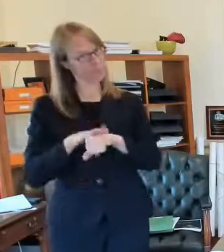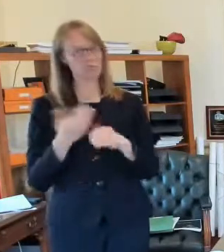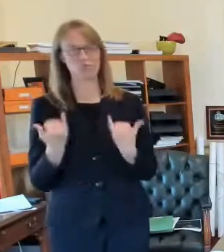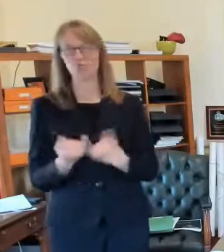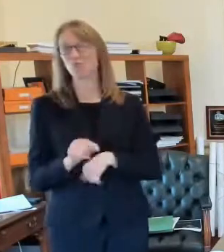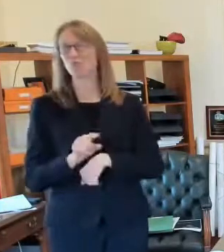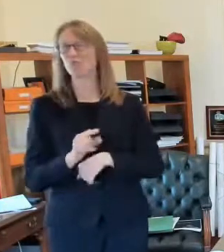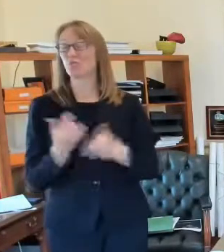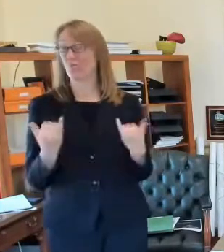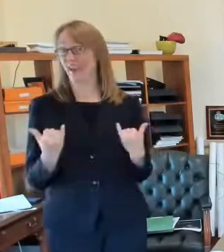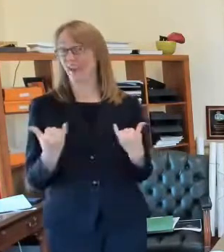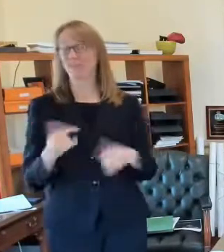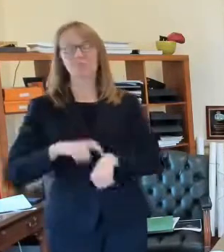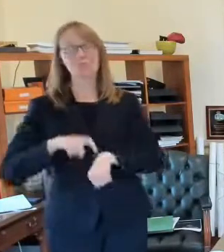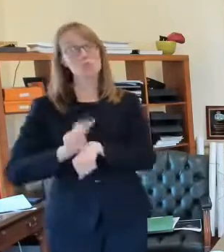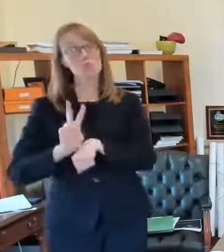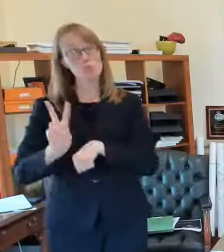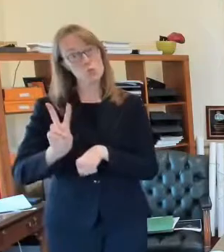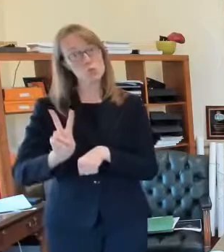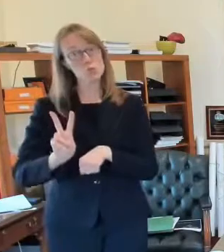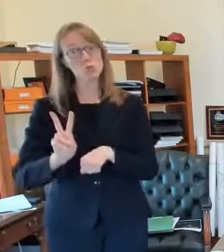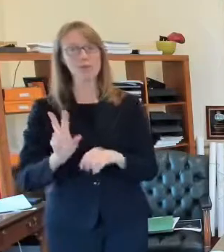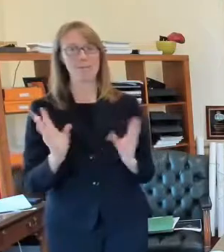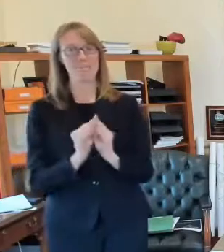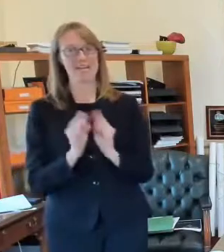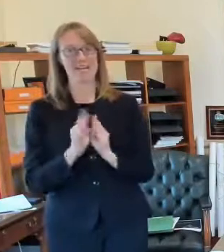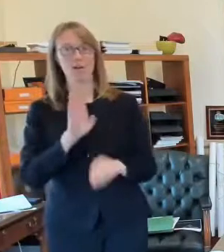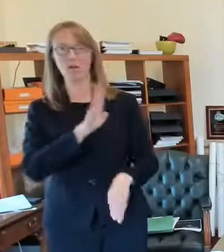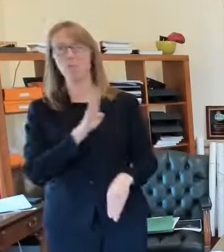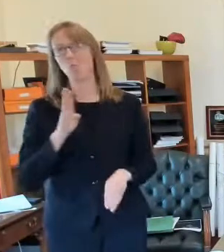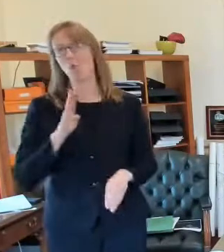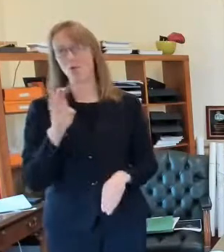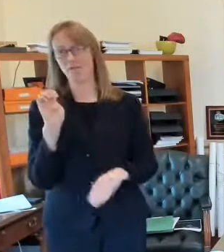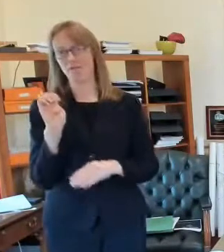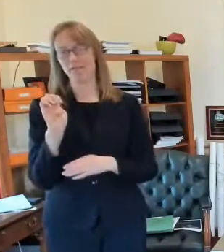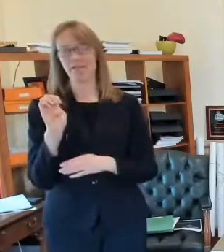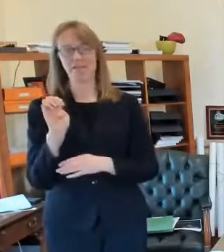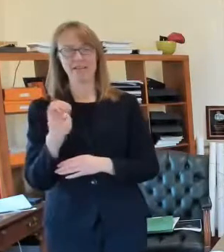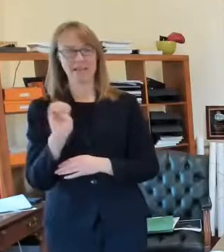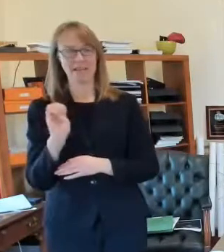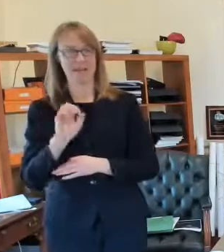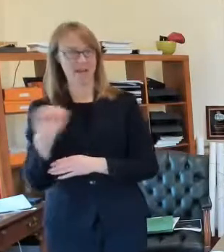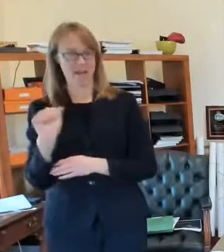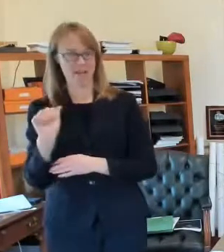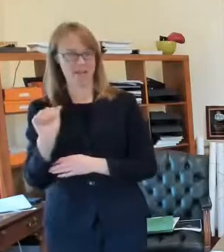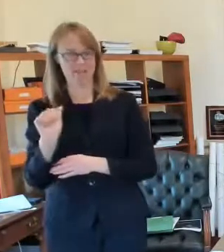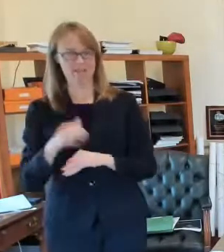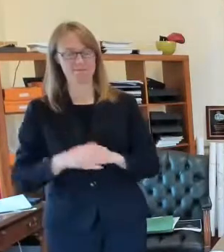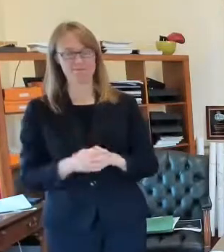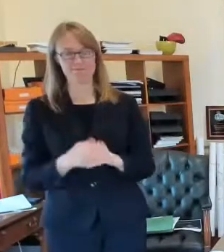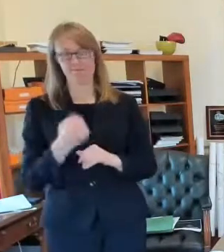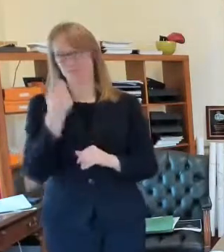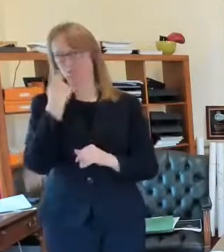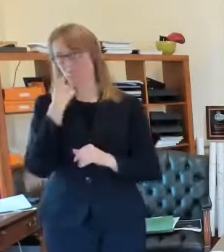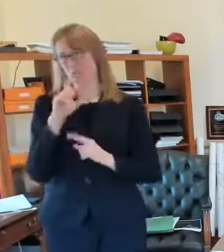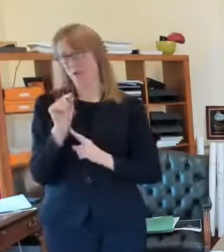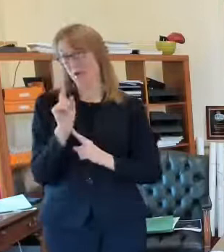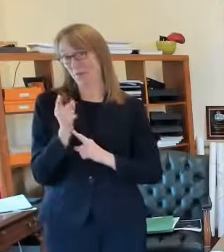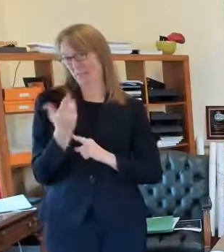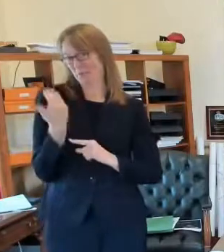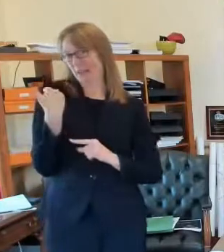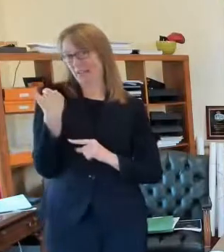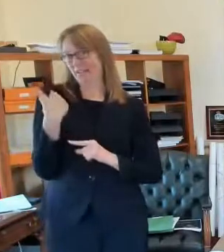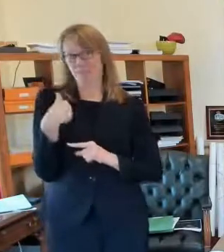'clock was the board of estimate and apportionment so we just finished up oh I don't know 20 minutes ago or so and